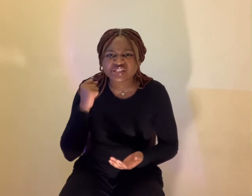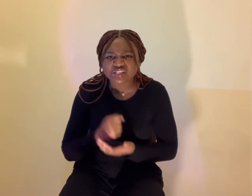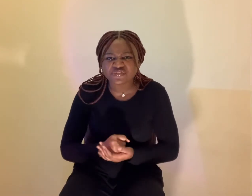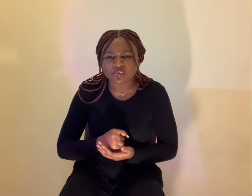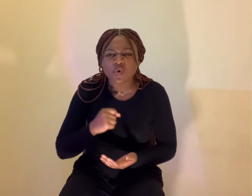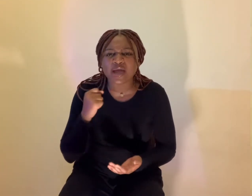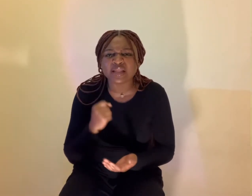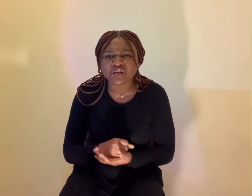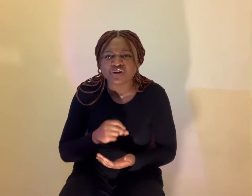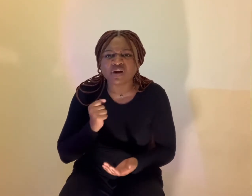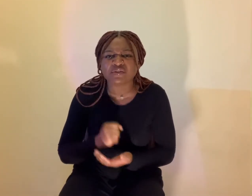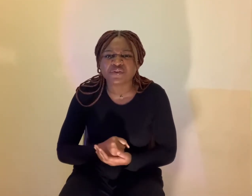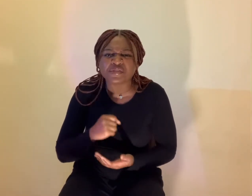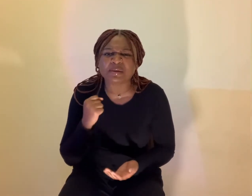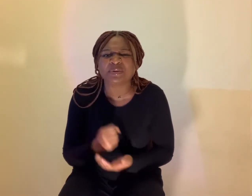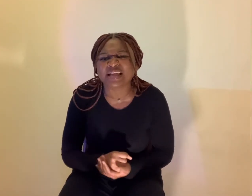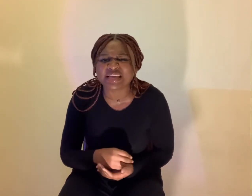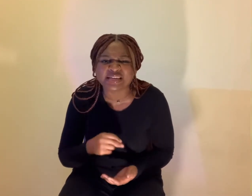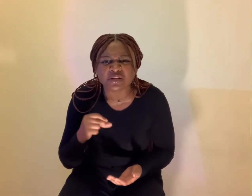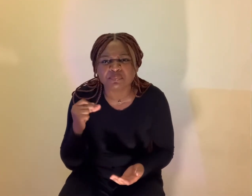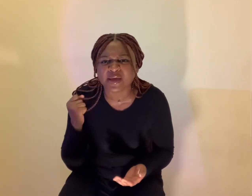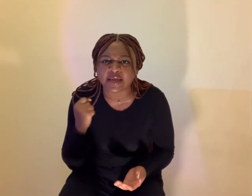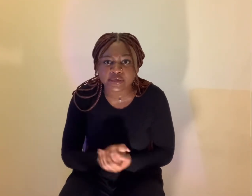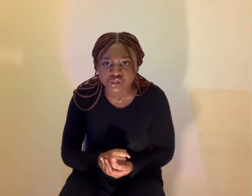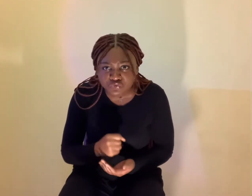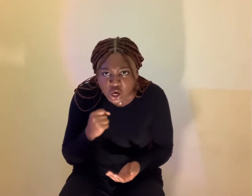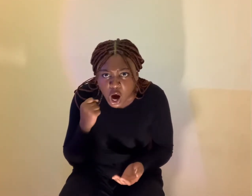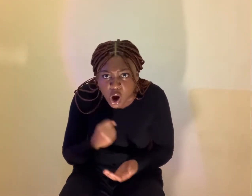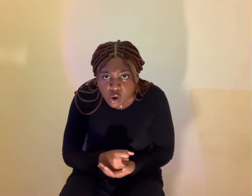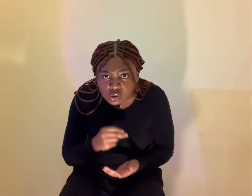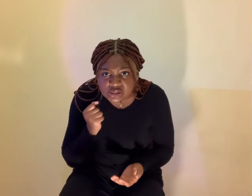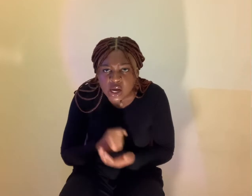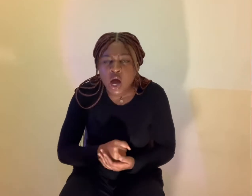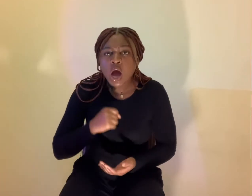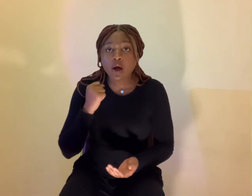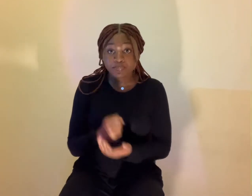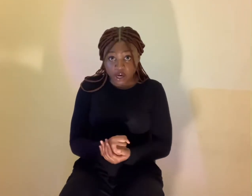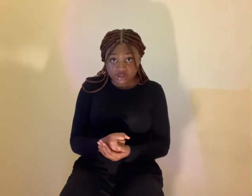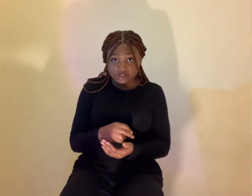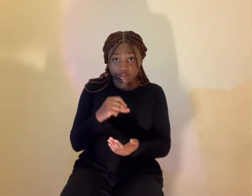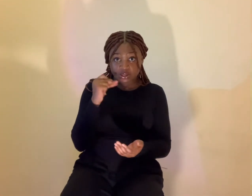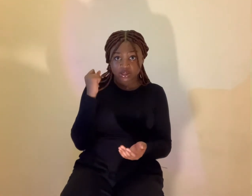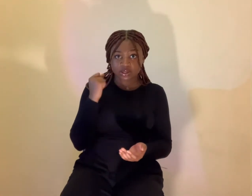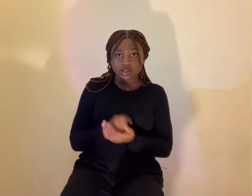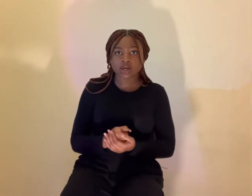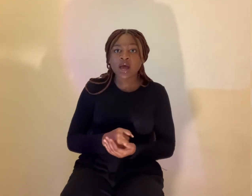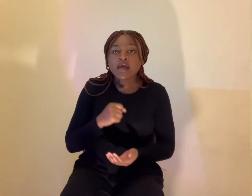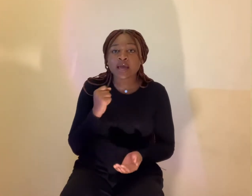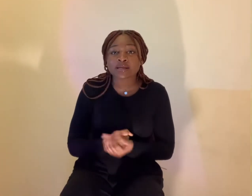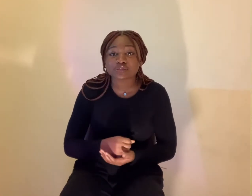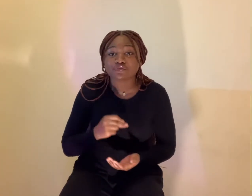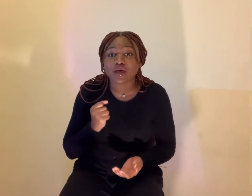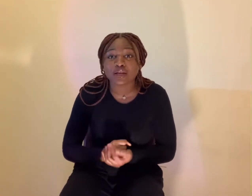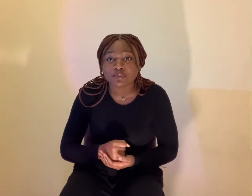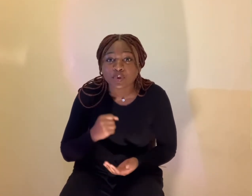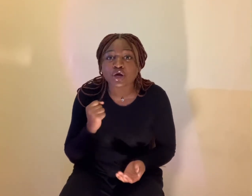just from waiting around for that plain little band of gold a person can develop a